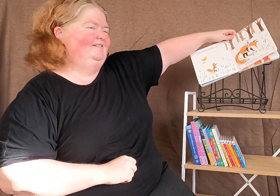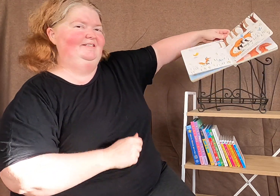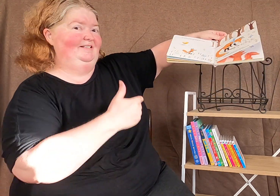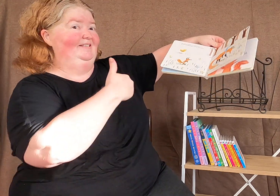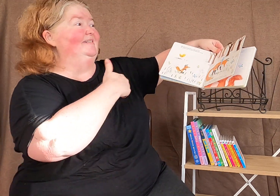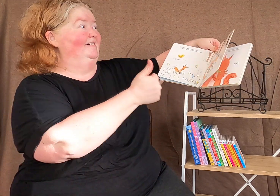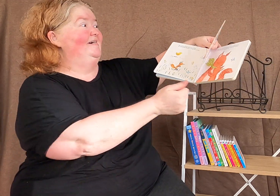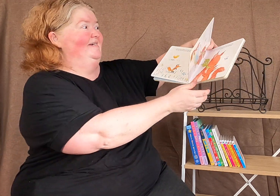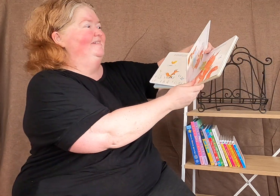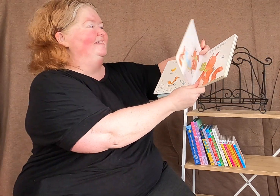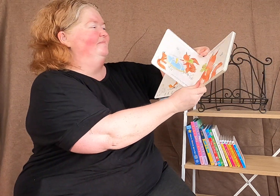she's kind.